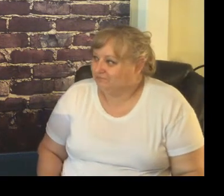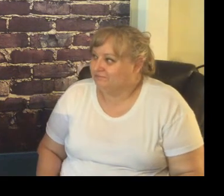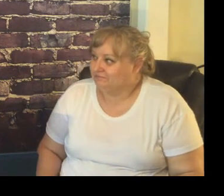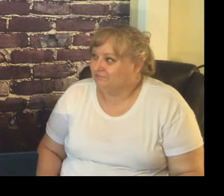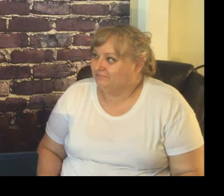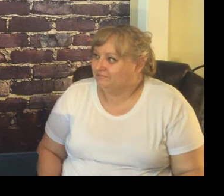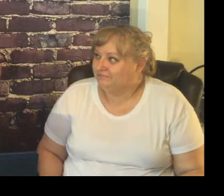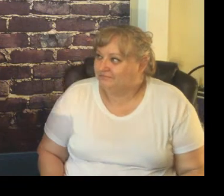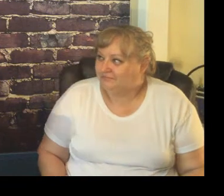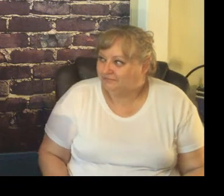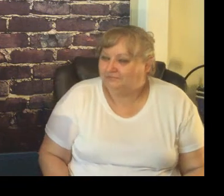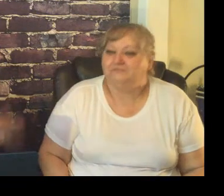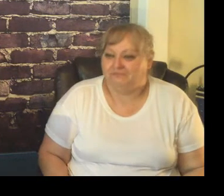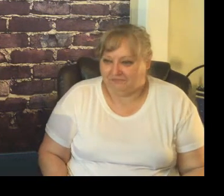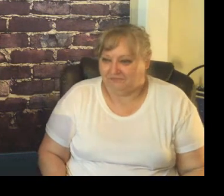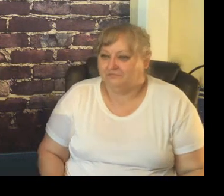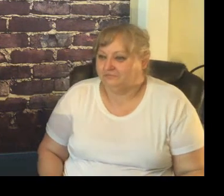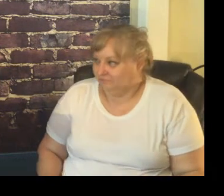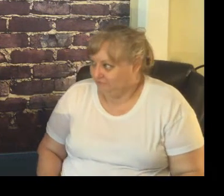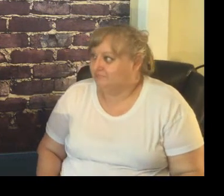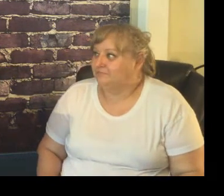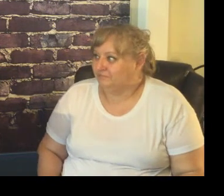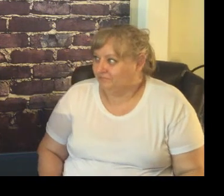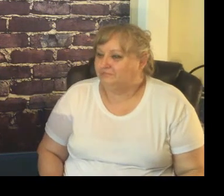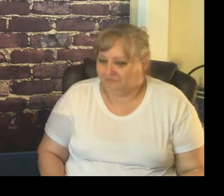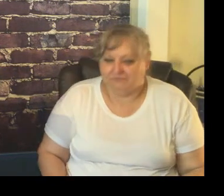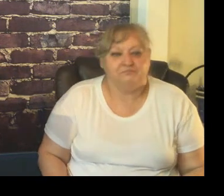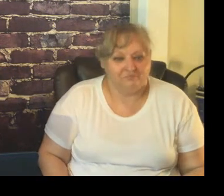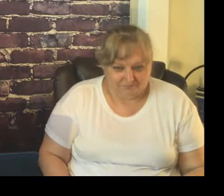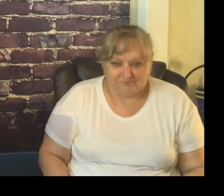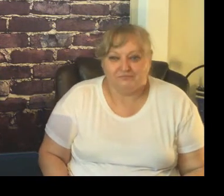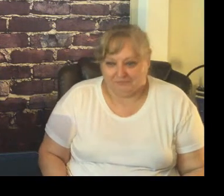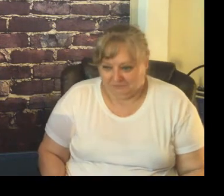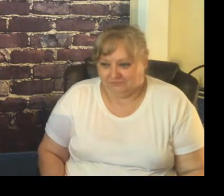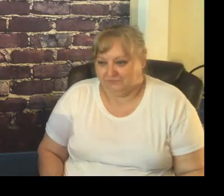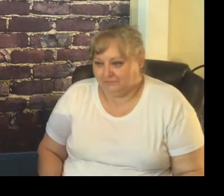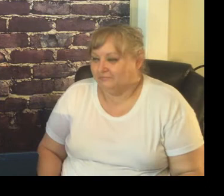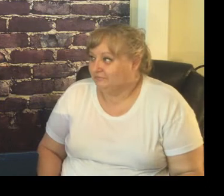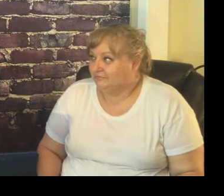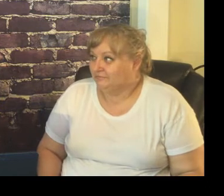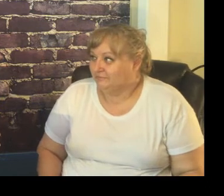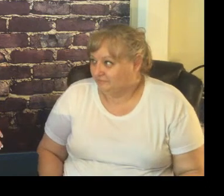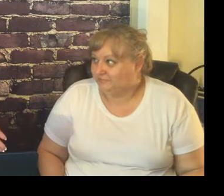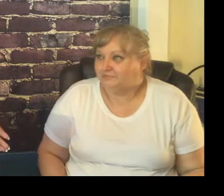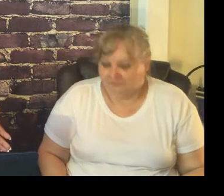basically purchased it for every teacher it had to be on your desk that was one of the things that they looked for when they came to your class do your